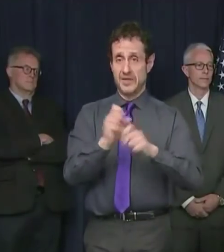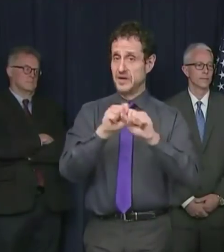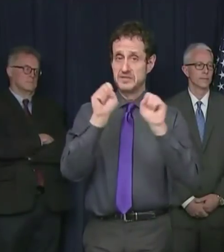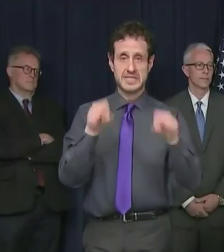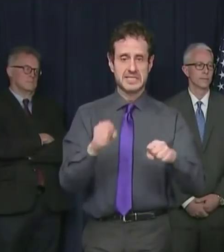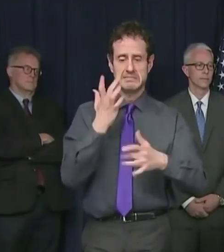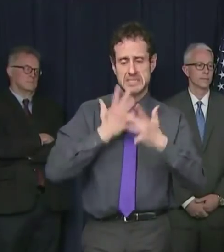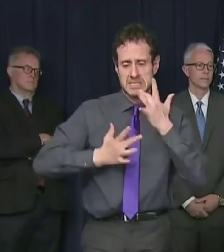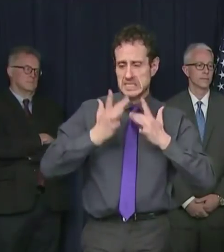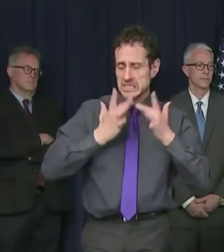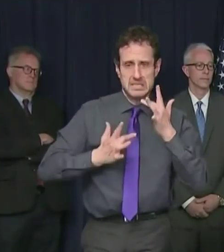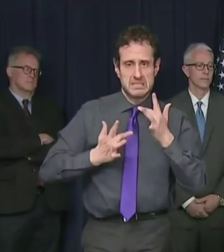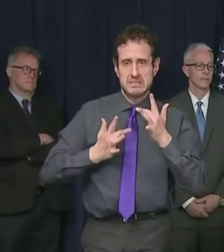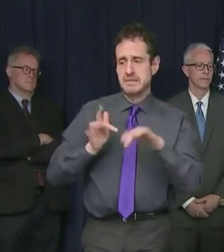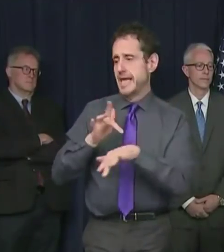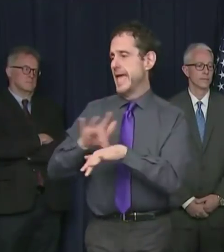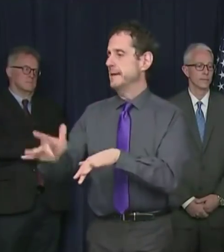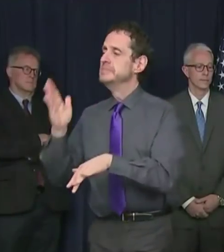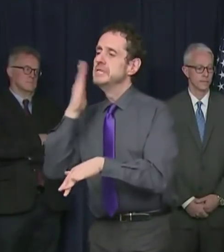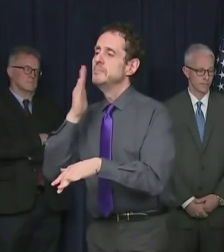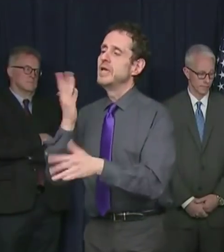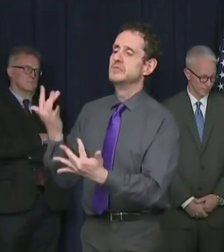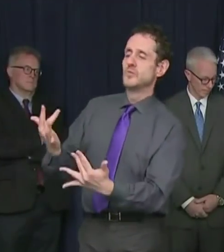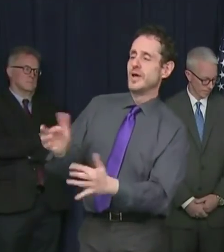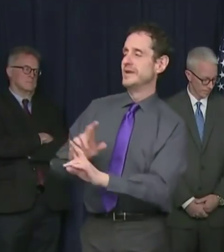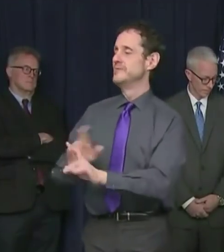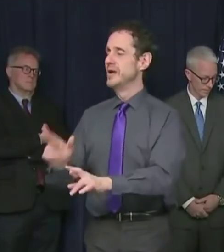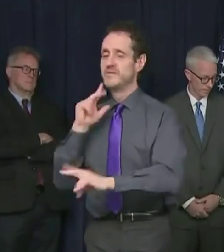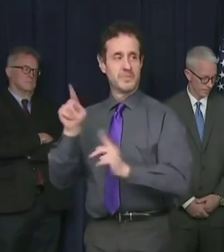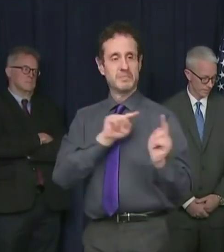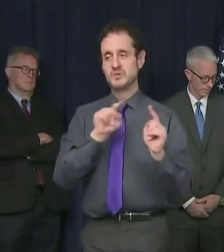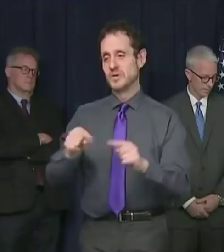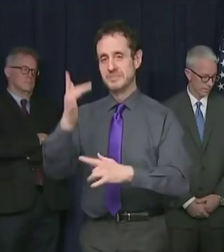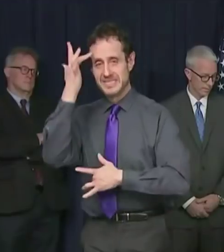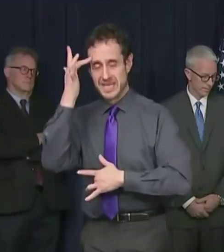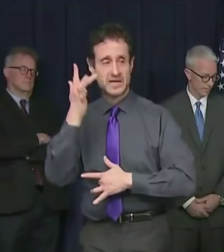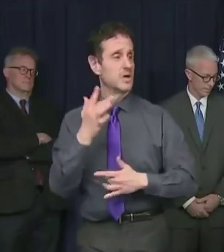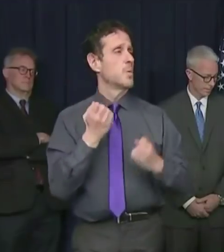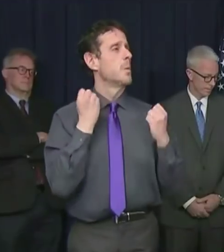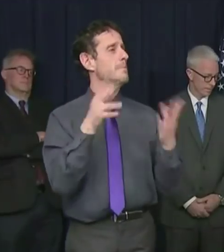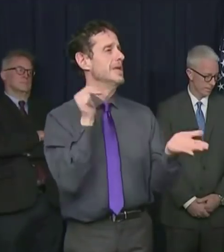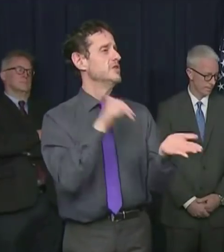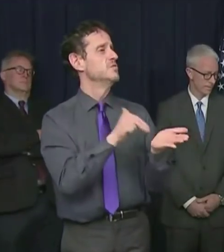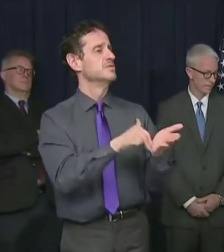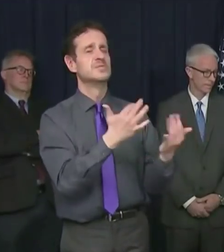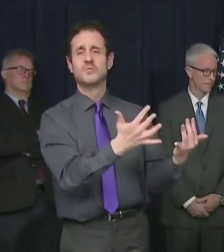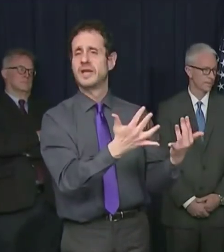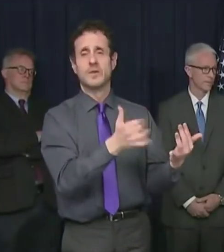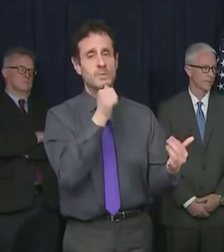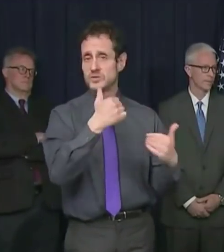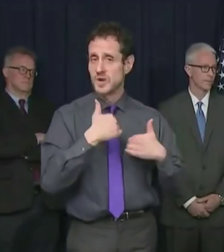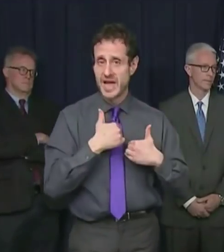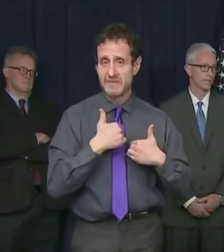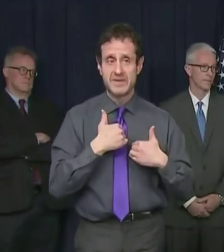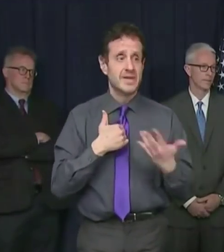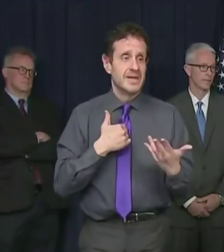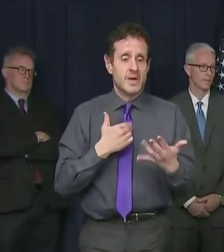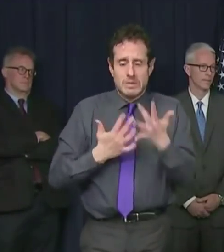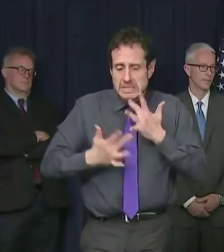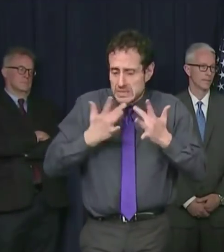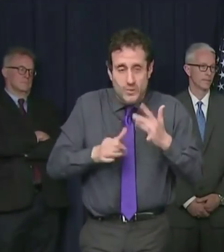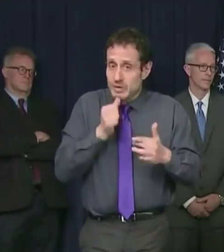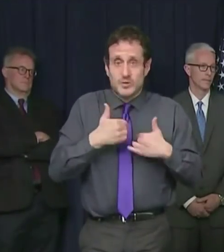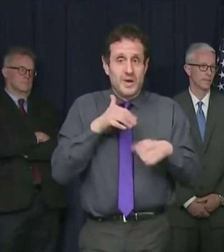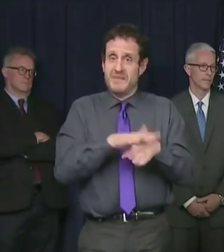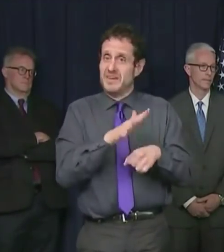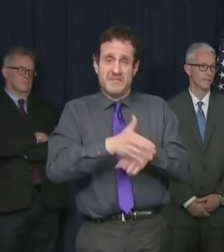any slack. There are no empty wards waiting for patients or nurses waiting in the wings. We barely even have enough masks